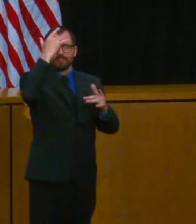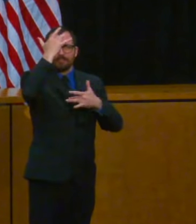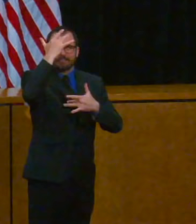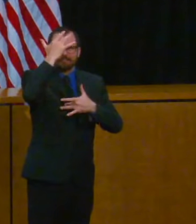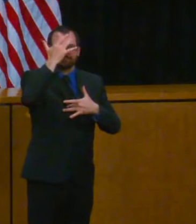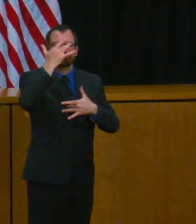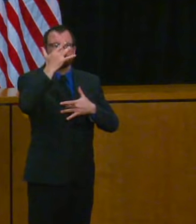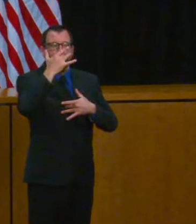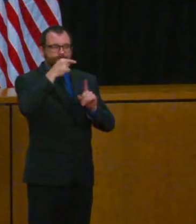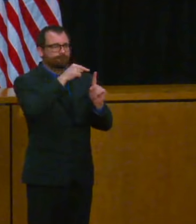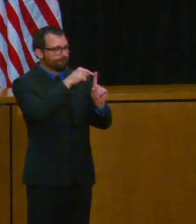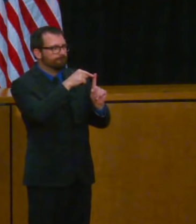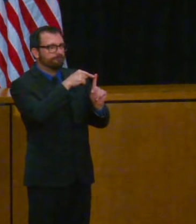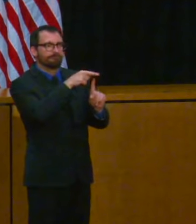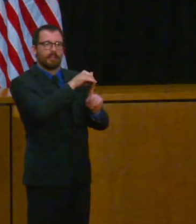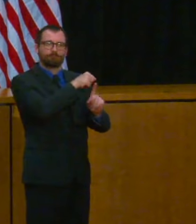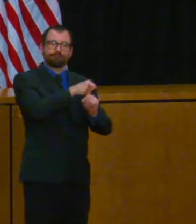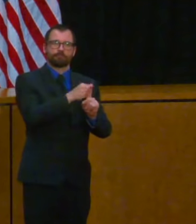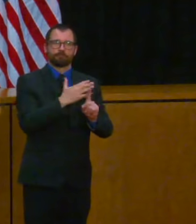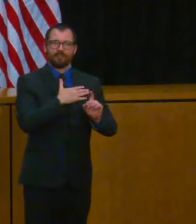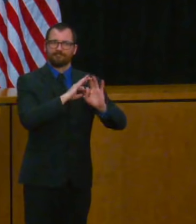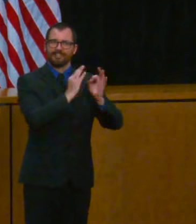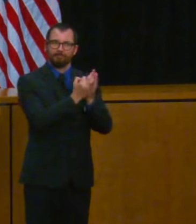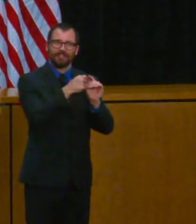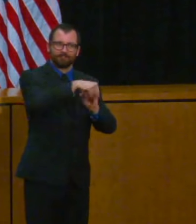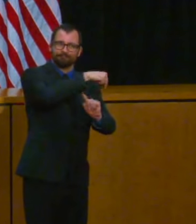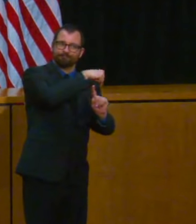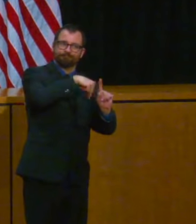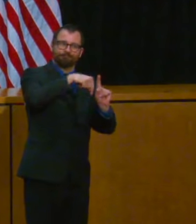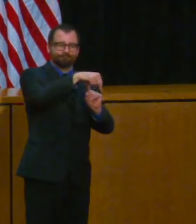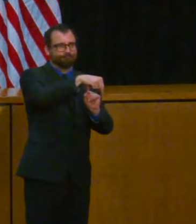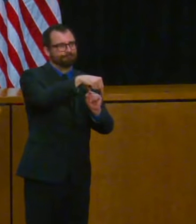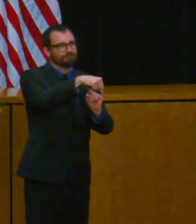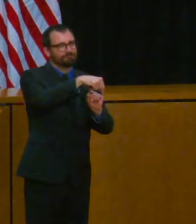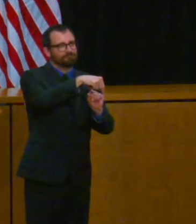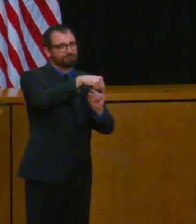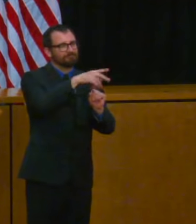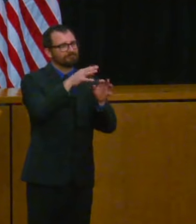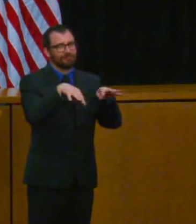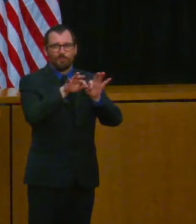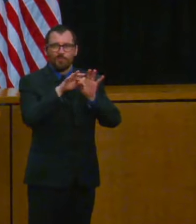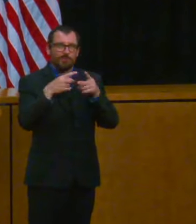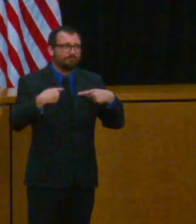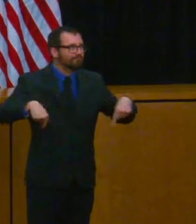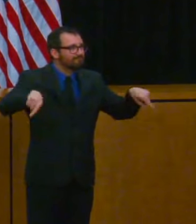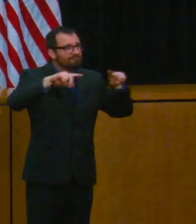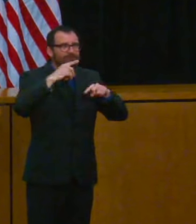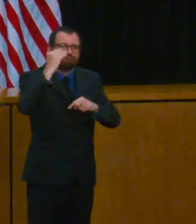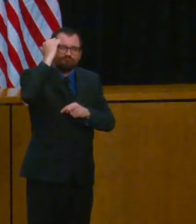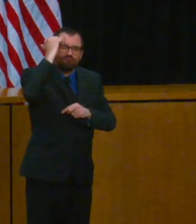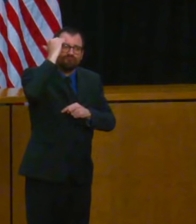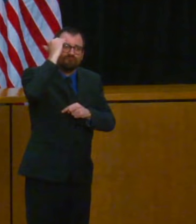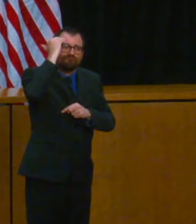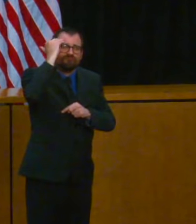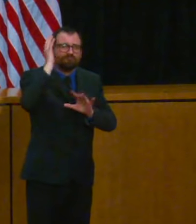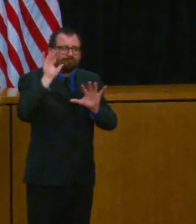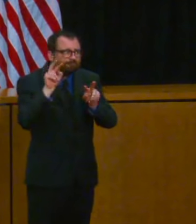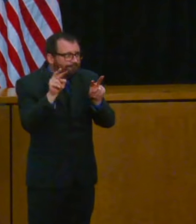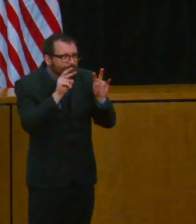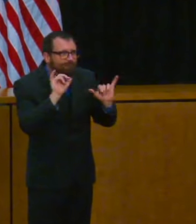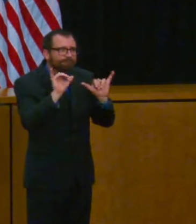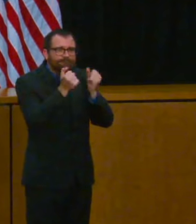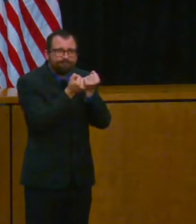health during this pandemic I want to remind all of us that it's reasonable to feel anxiety and stress right now